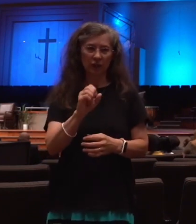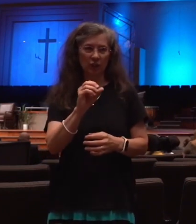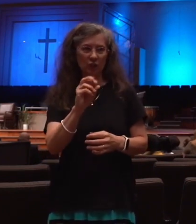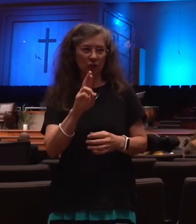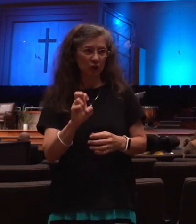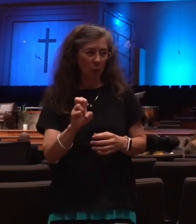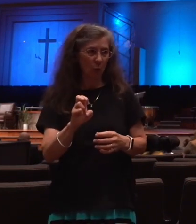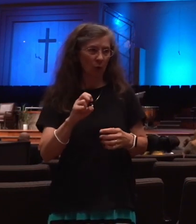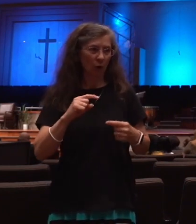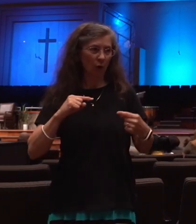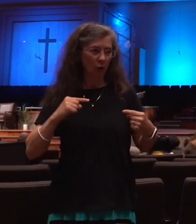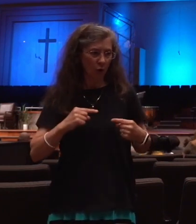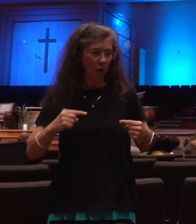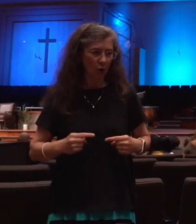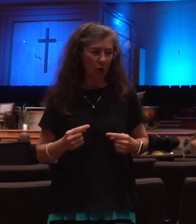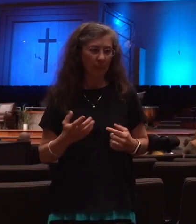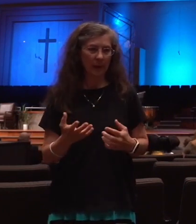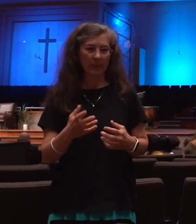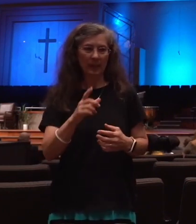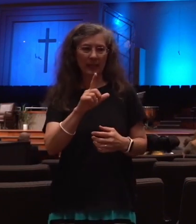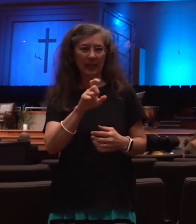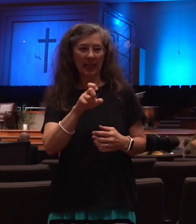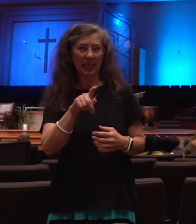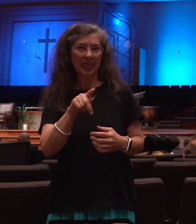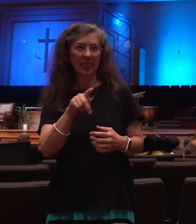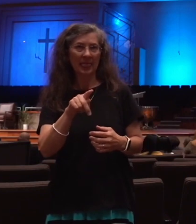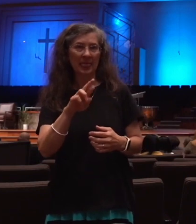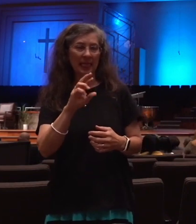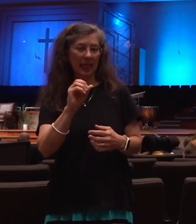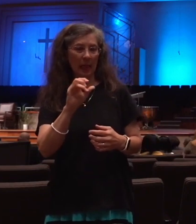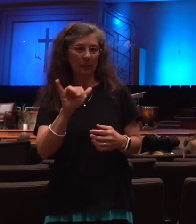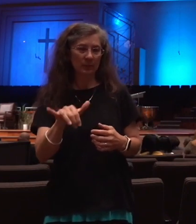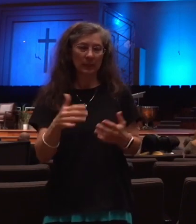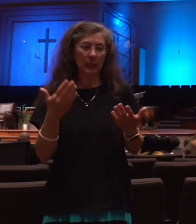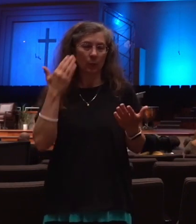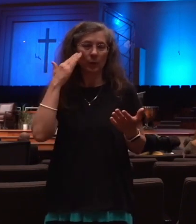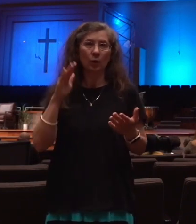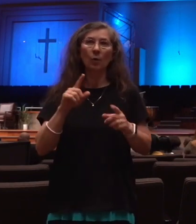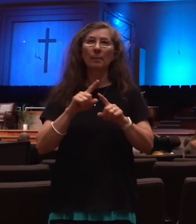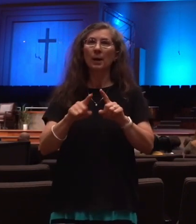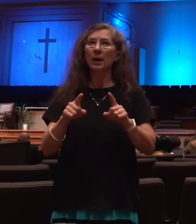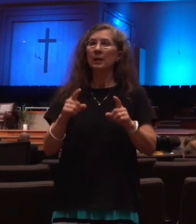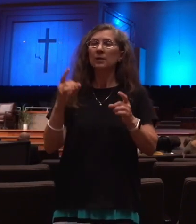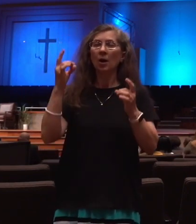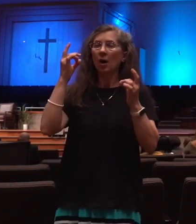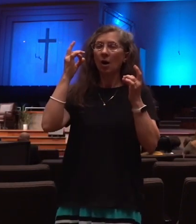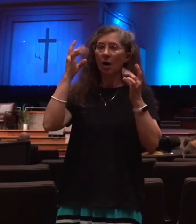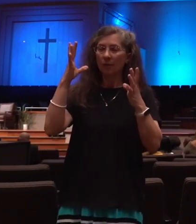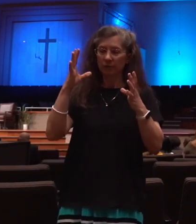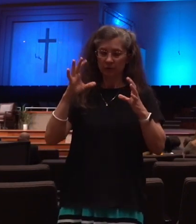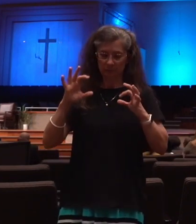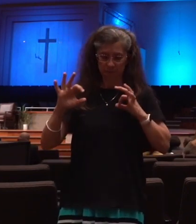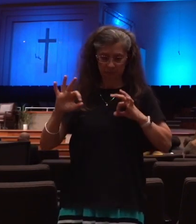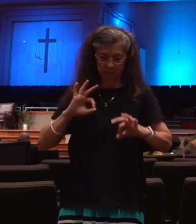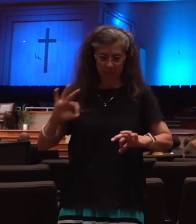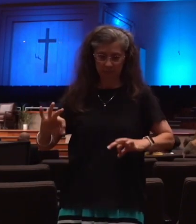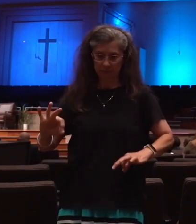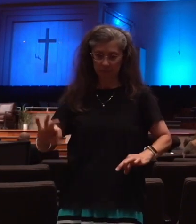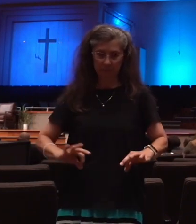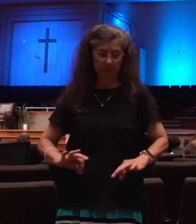be leprosy. It might be boils. I don't know whatever it is, but it's a grievous sore and it breaks out on those